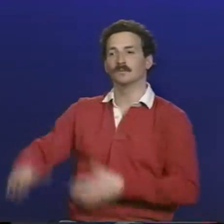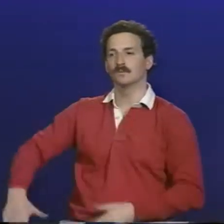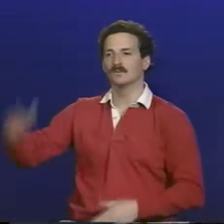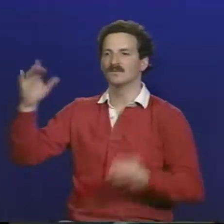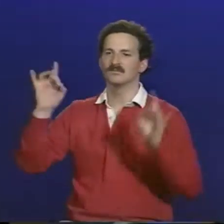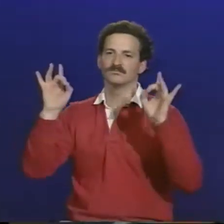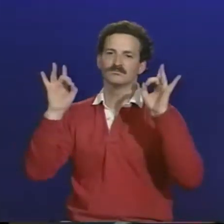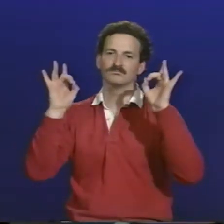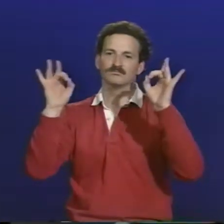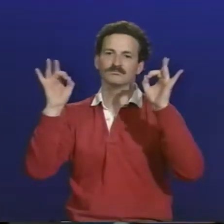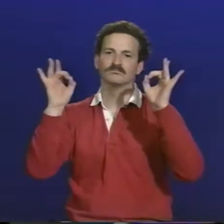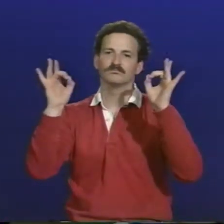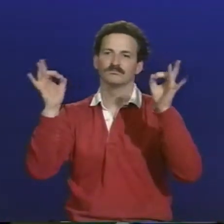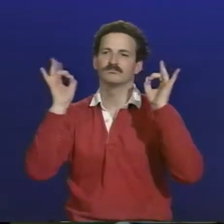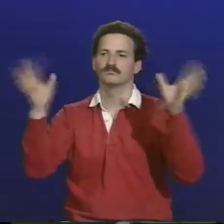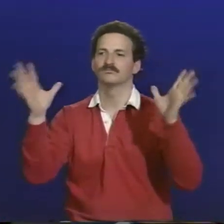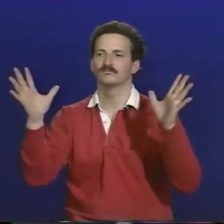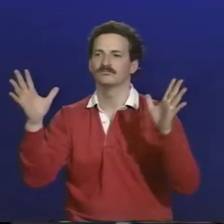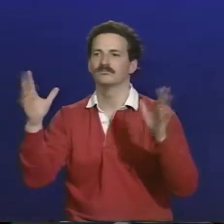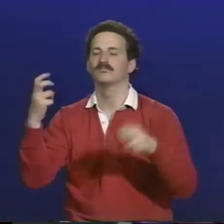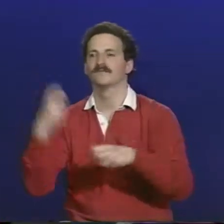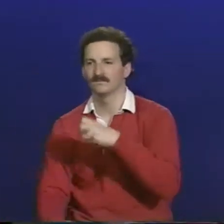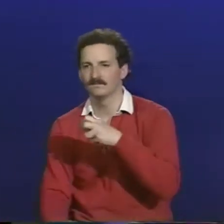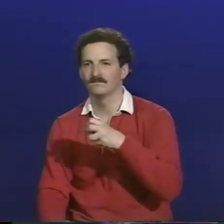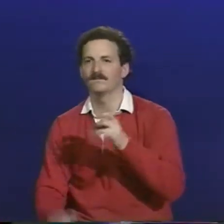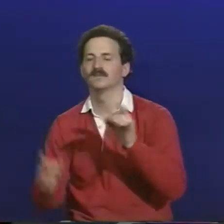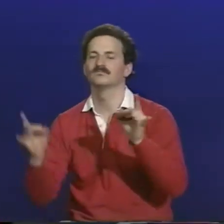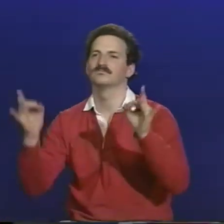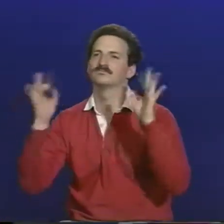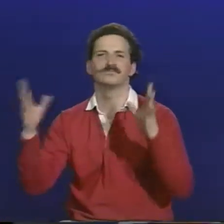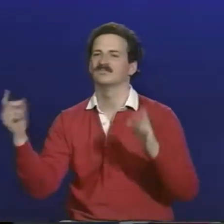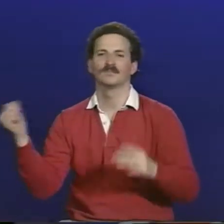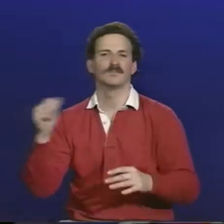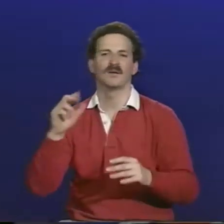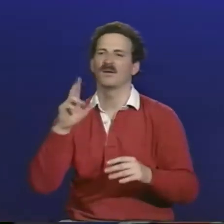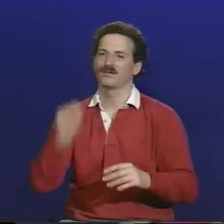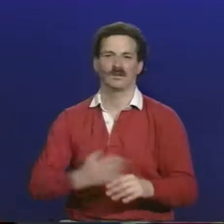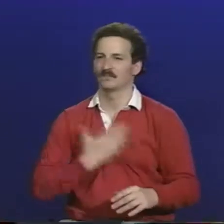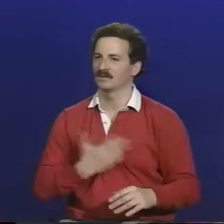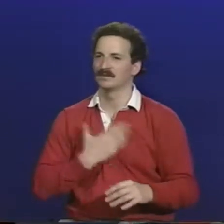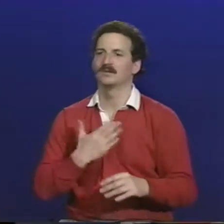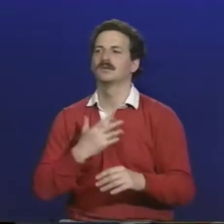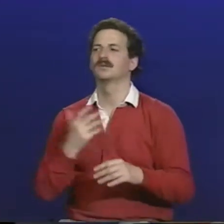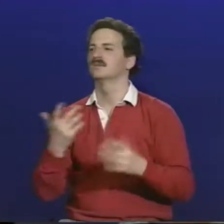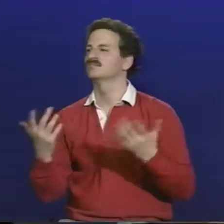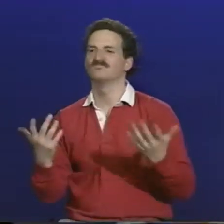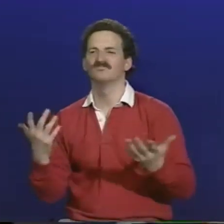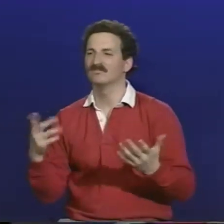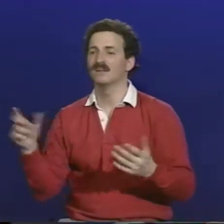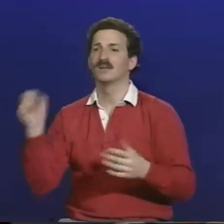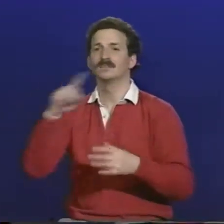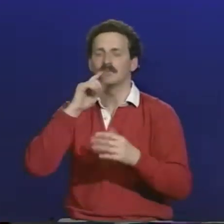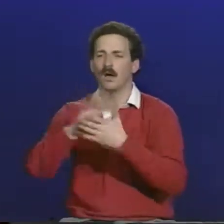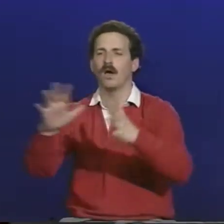experiences in public schools were horrendous. It was very hard on her and she was unhappy in the extreme.